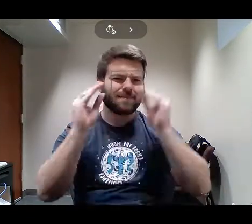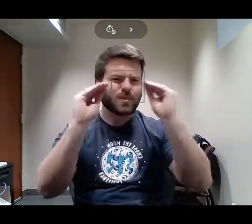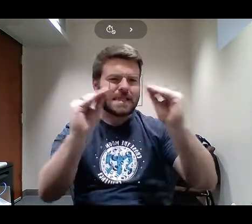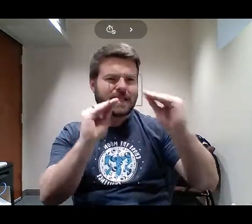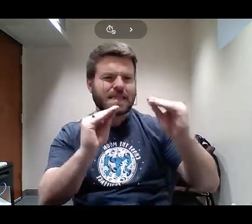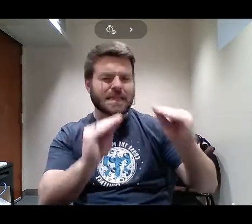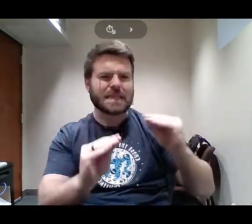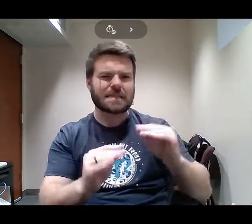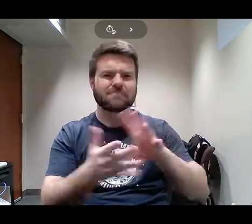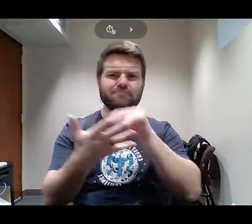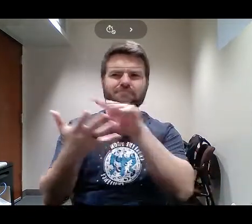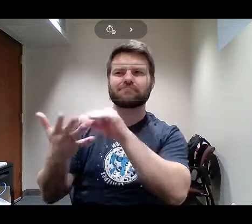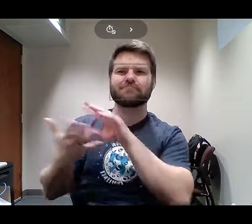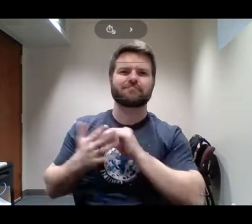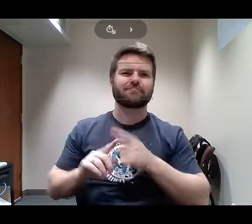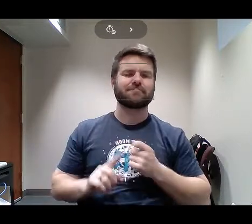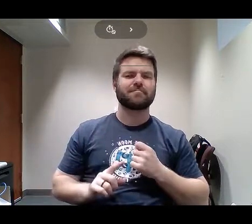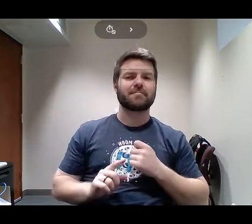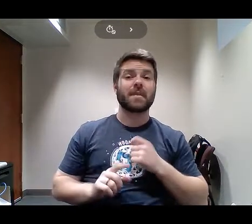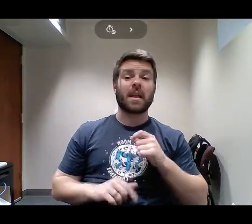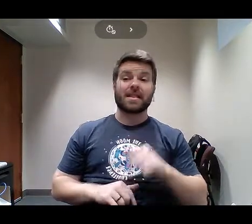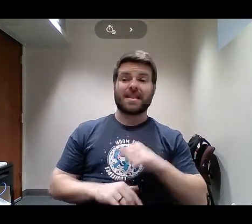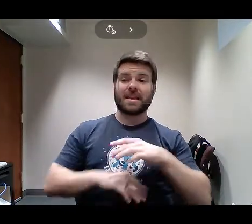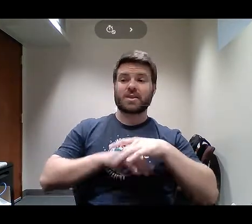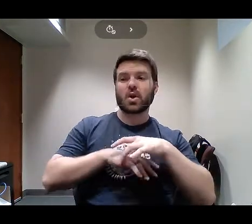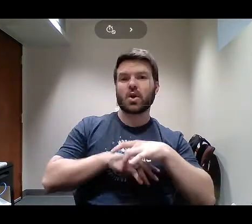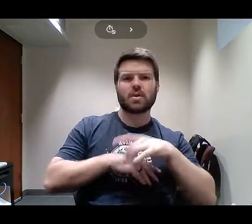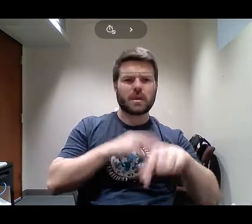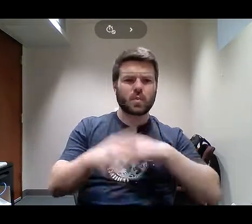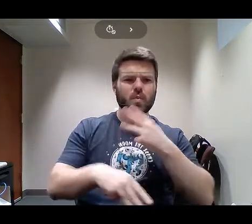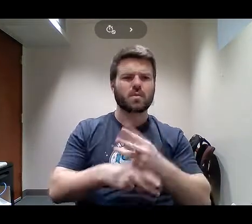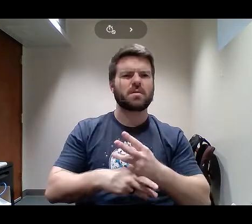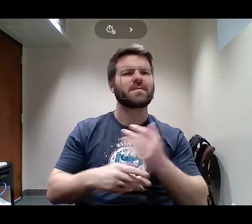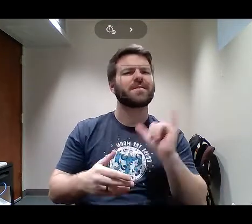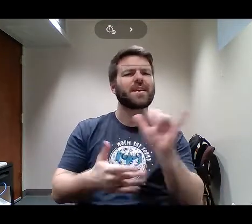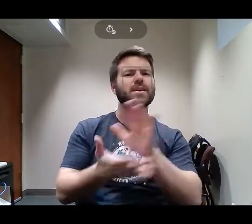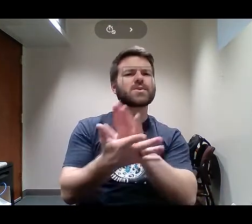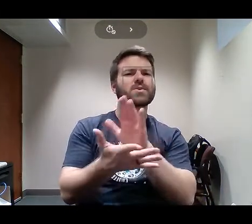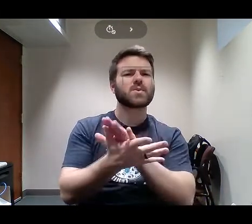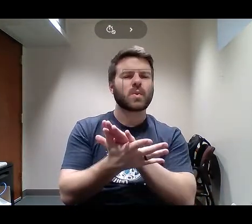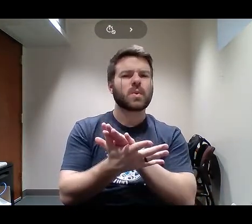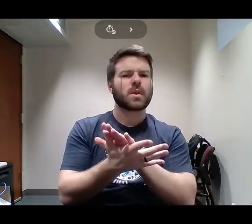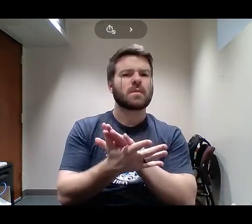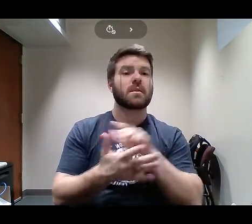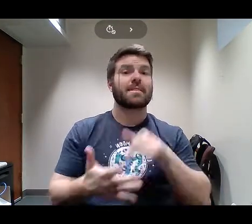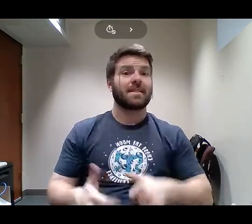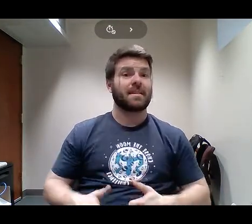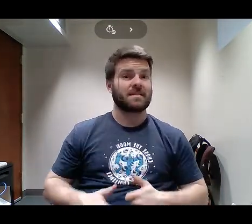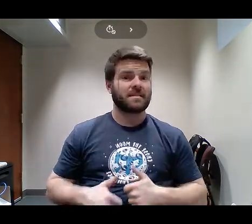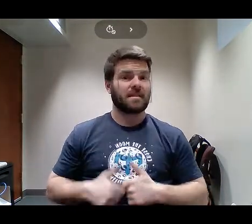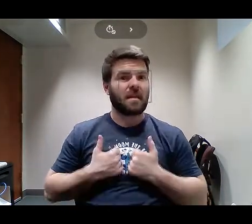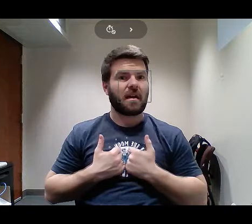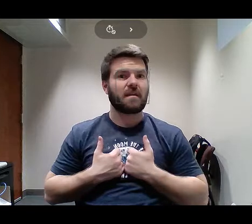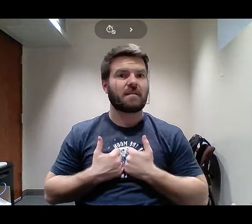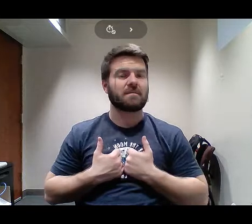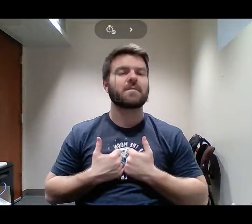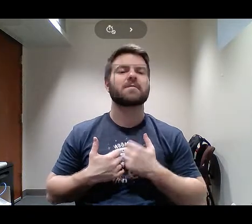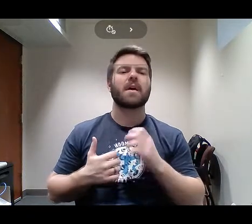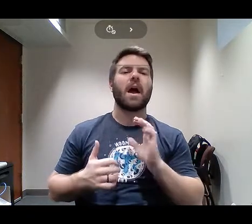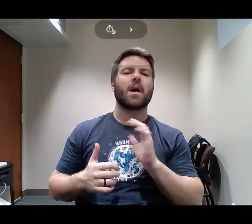world, this Earth, to be like a school. And our life, the classrooms. And sometimes, here